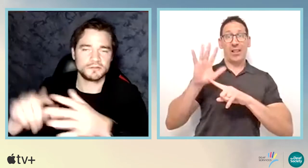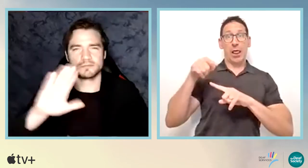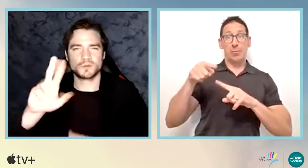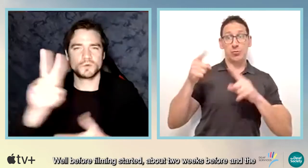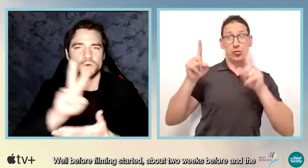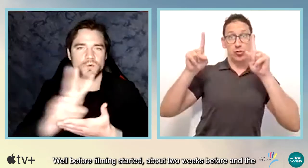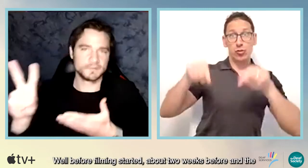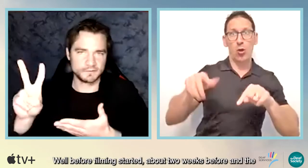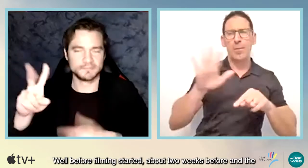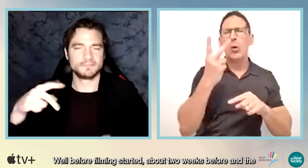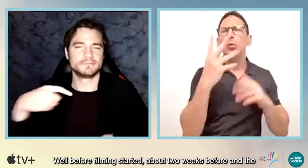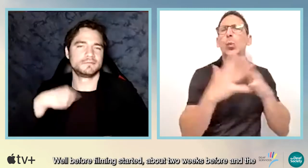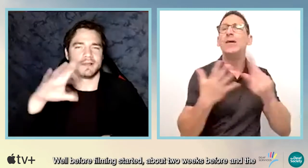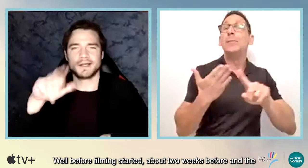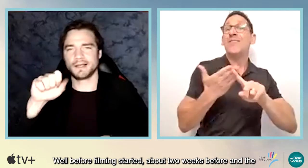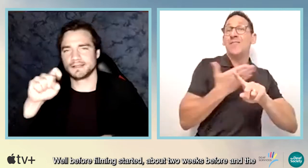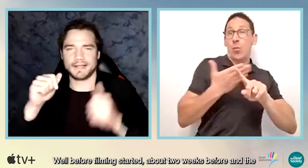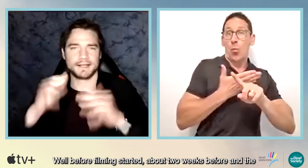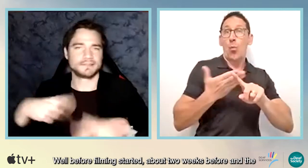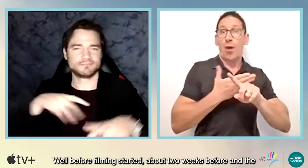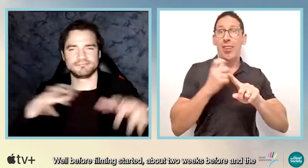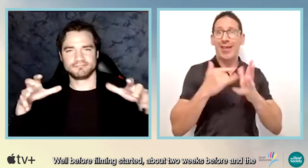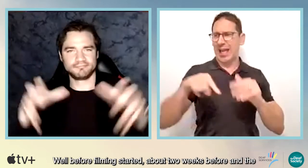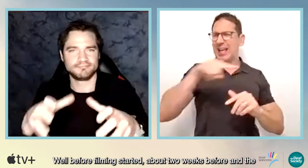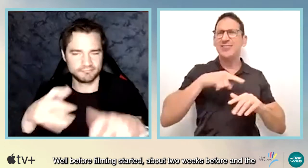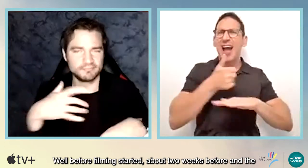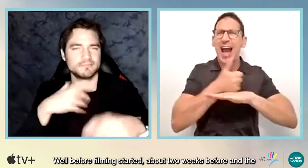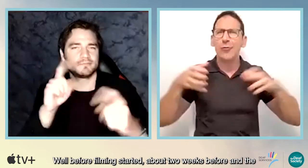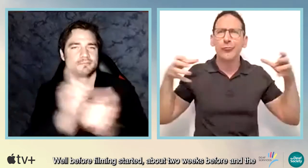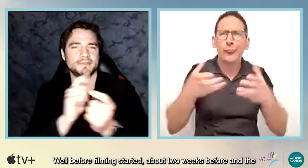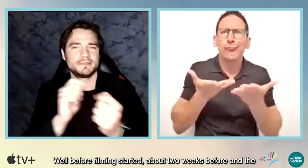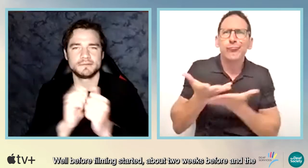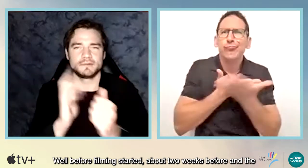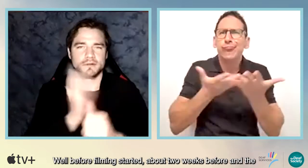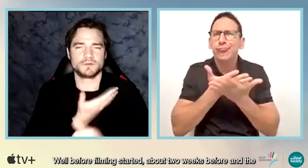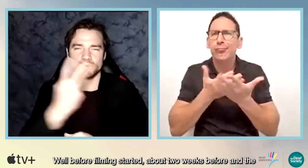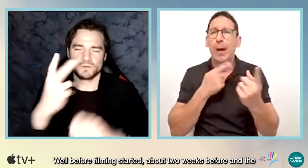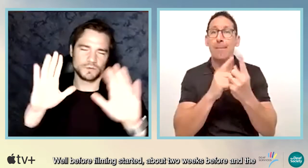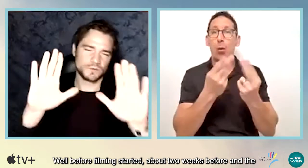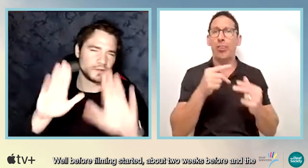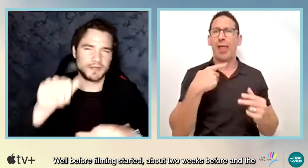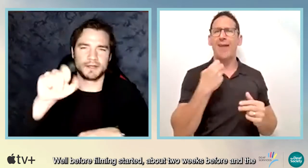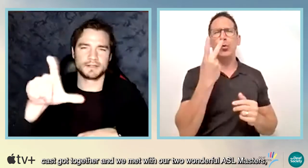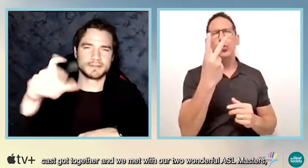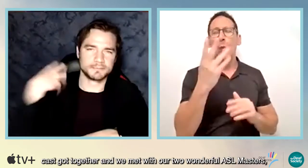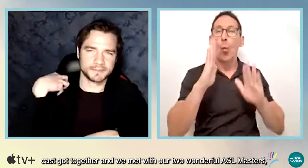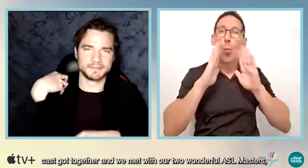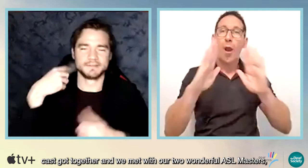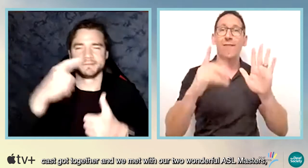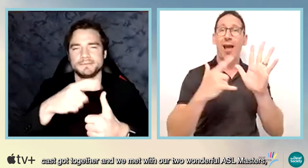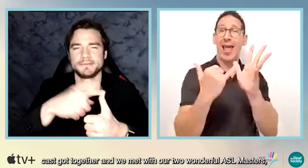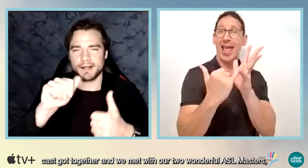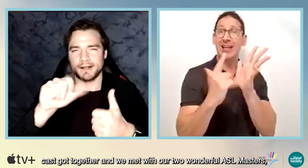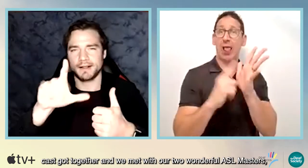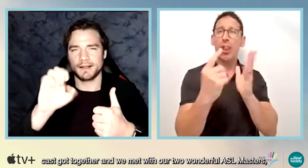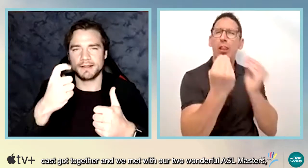Well, before filming started, you know, about two weeks beforehand, the cast got together and we met